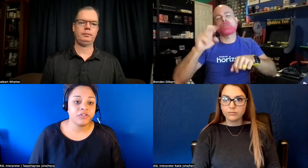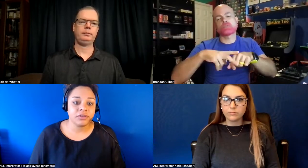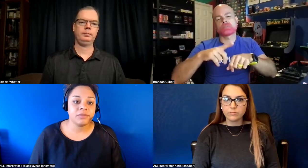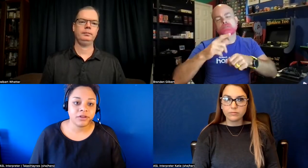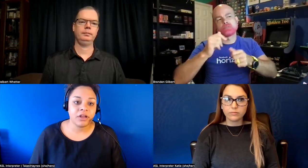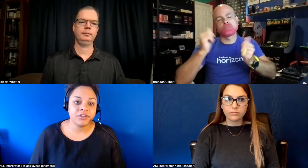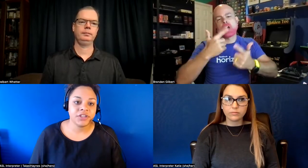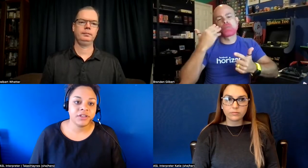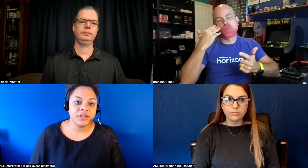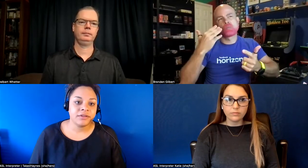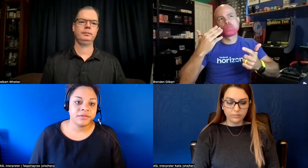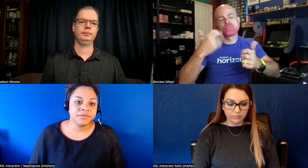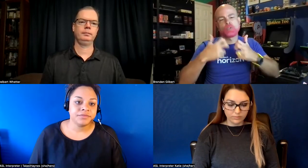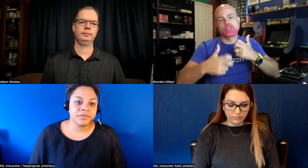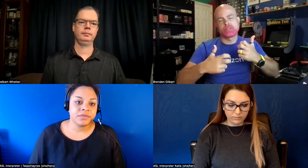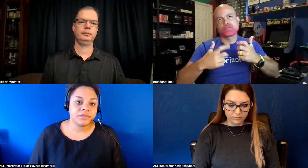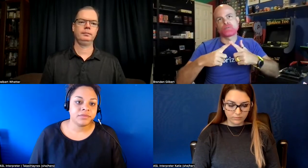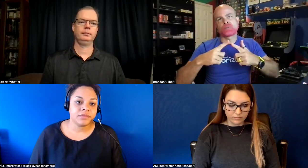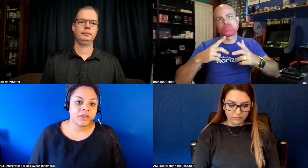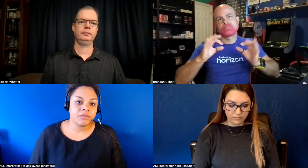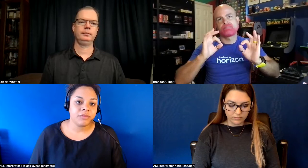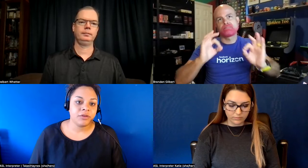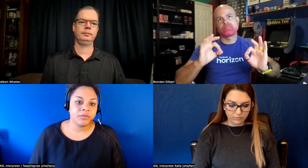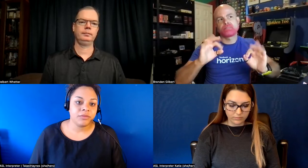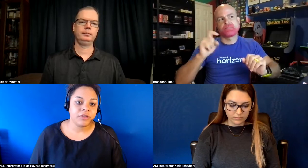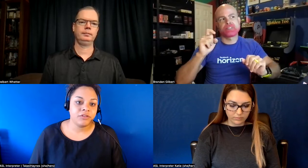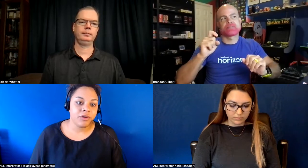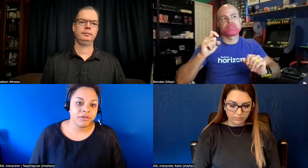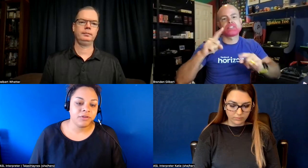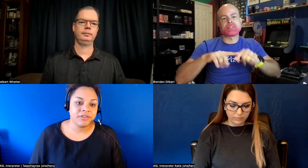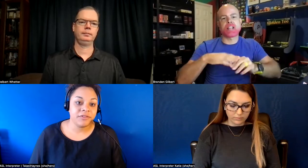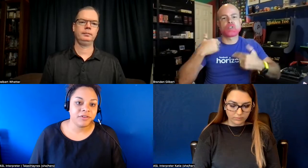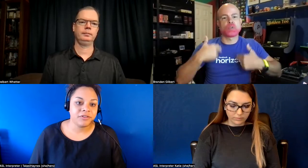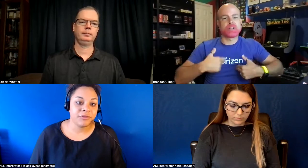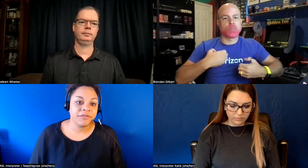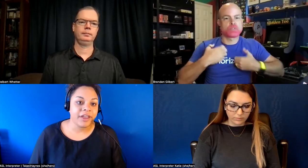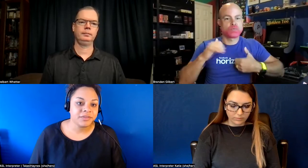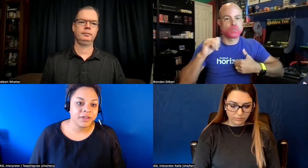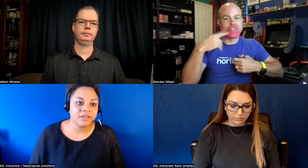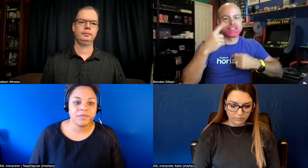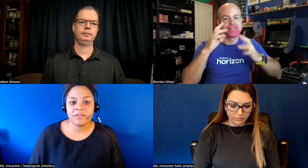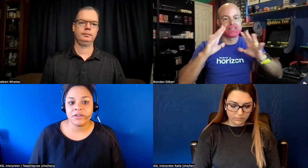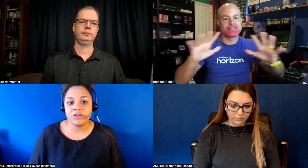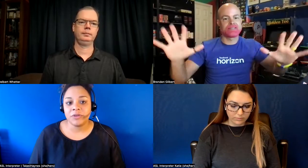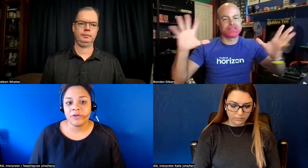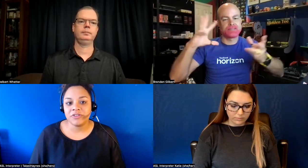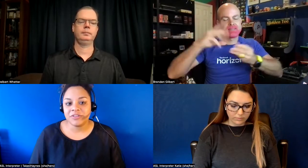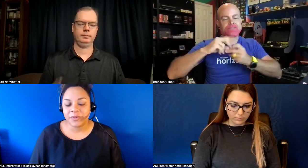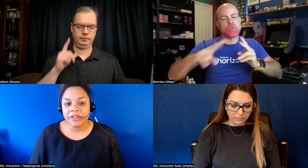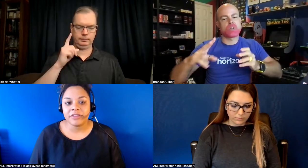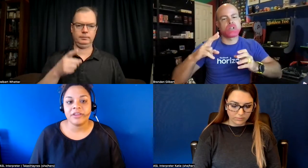technology you know as you all know it's difficult to perfect because it's based on human emotion as well and